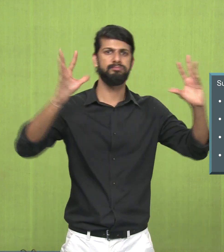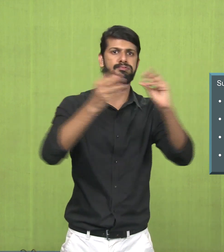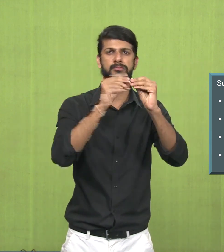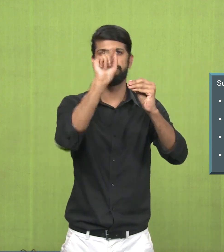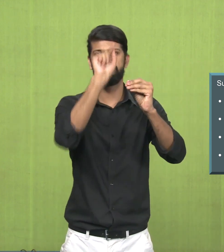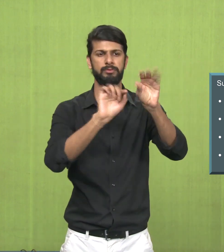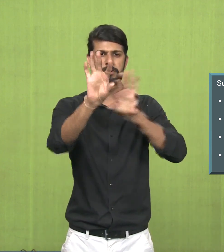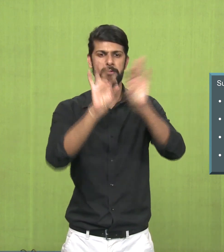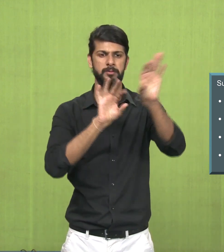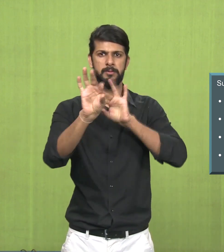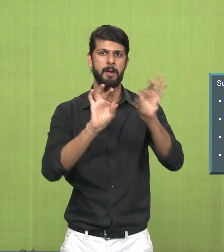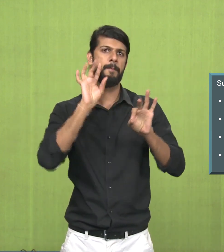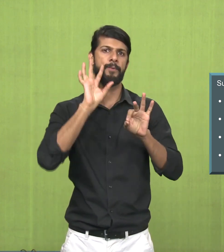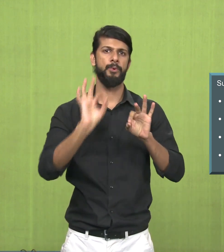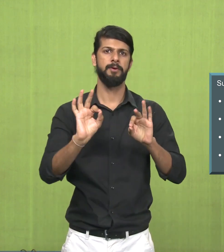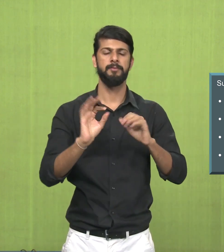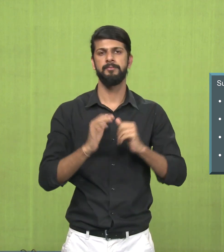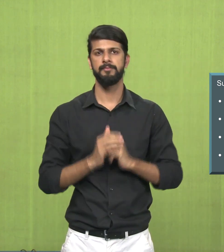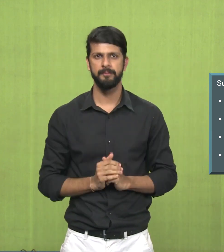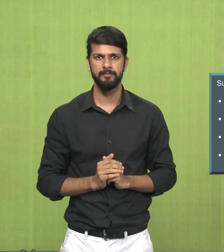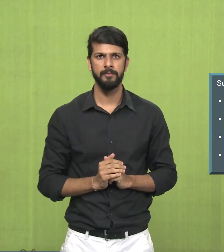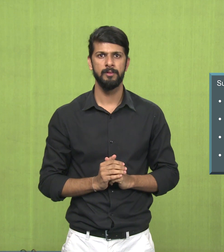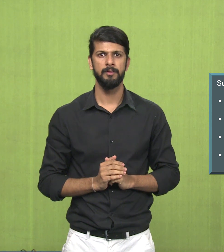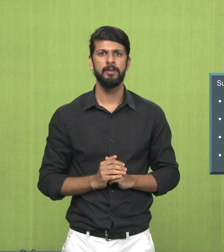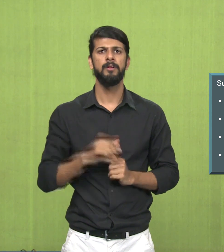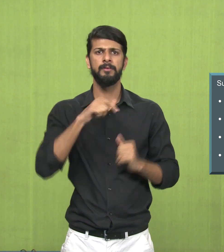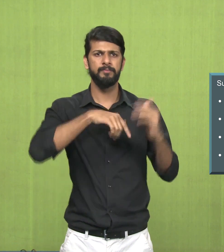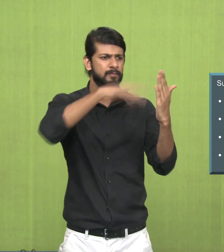Now we will summarize the lesson with some important points.